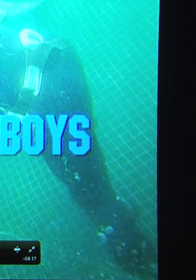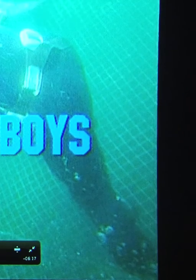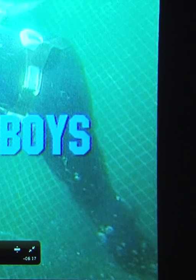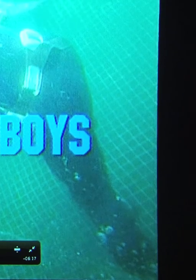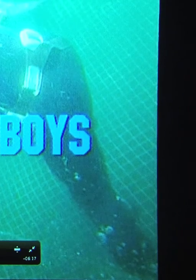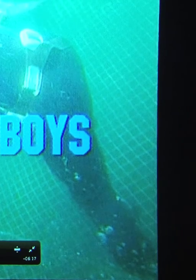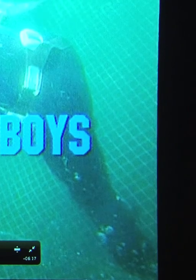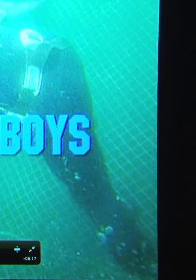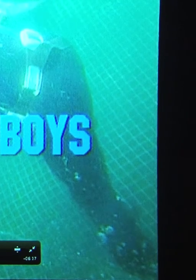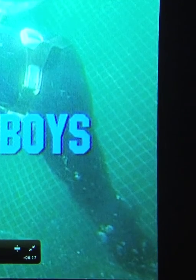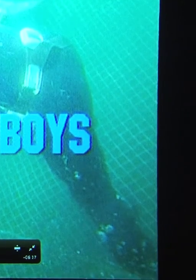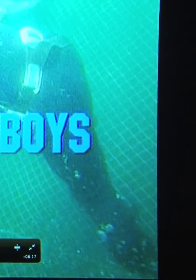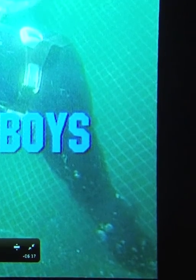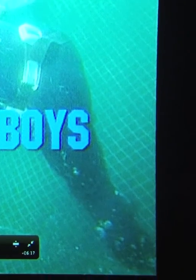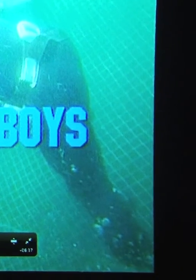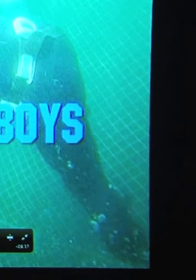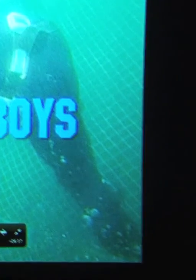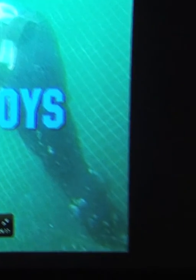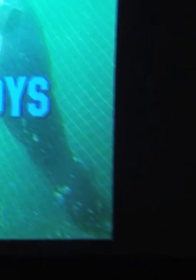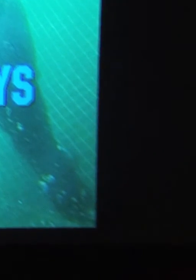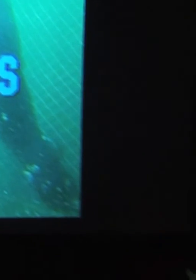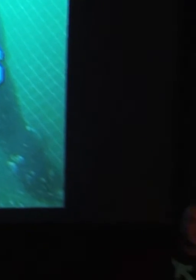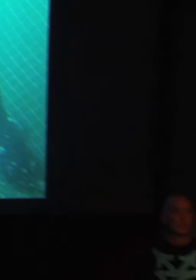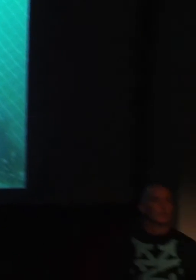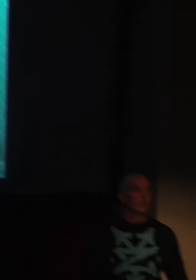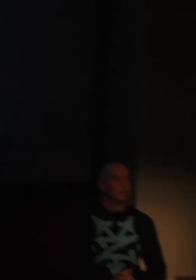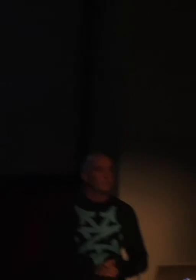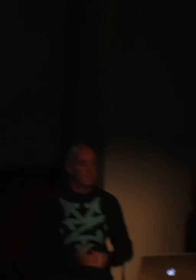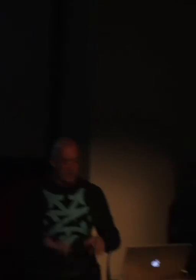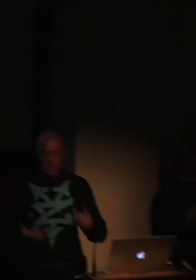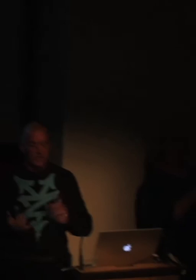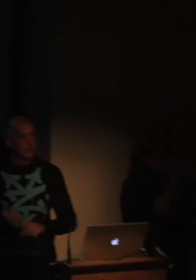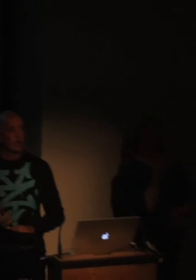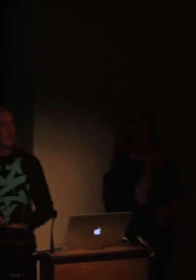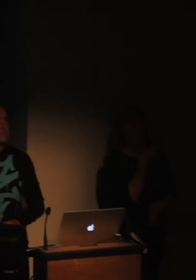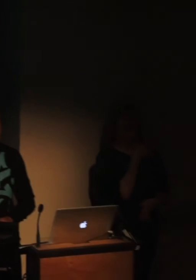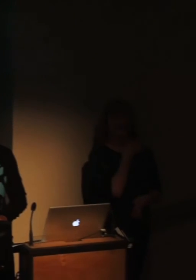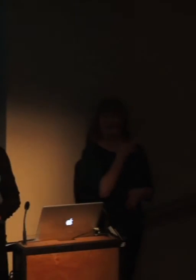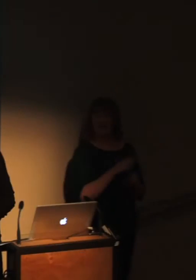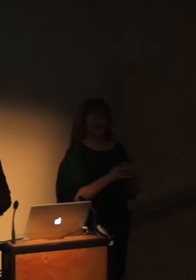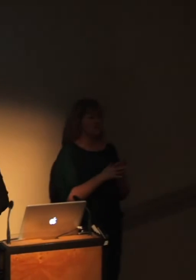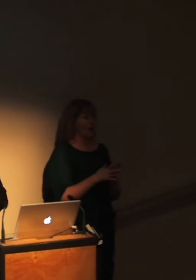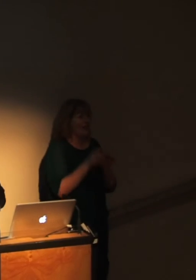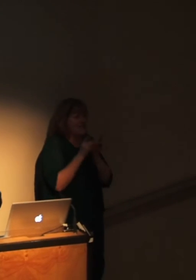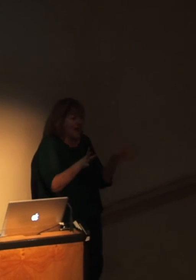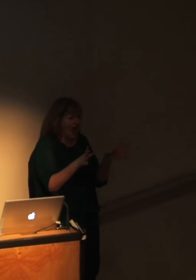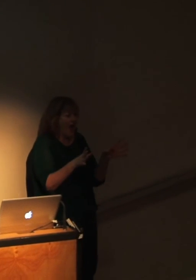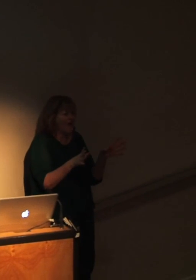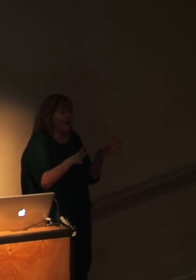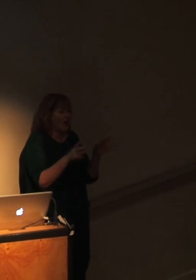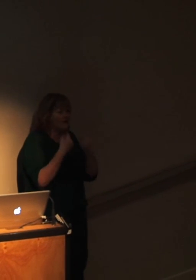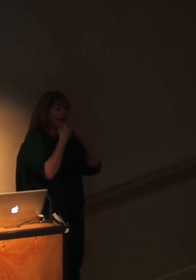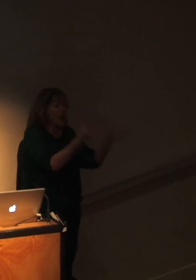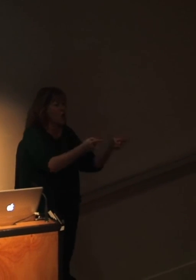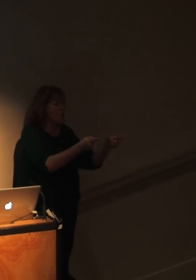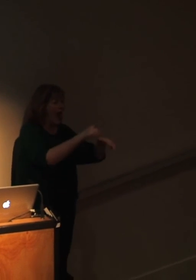All right. Cheap death a hundred times. Well, as a beginning to a film, that told you there's going to be action. It told you there's going